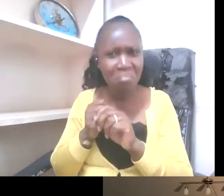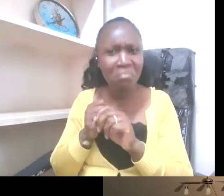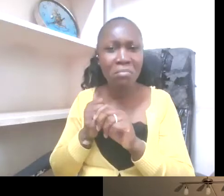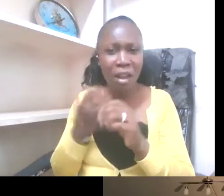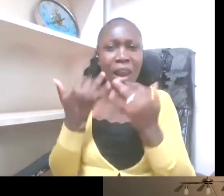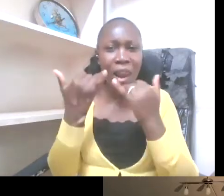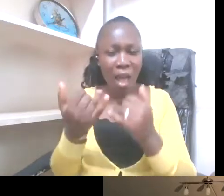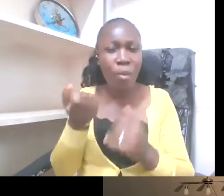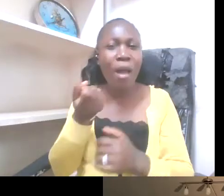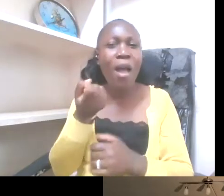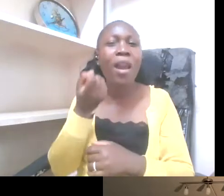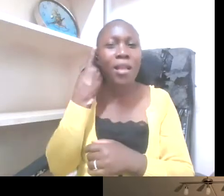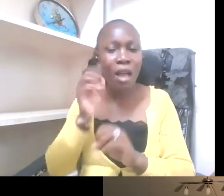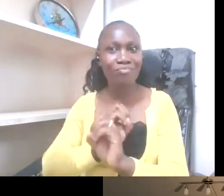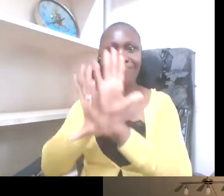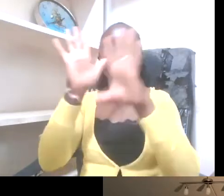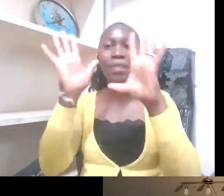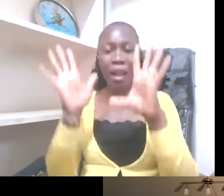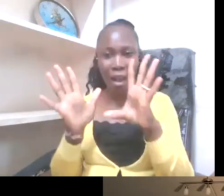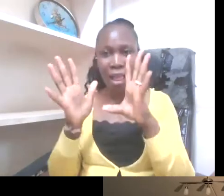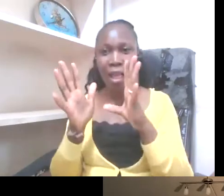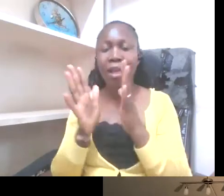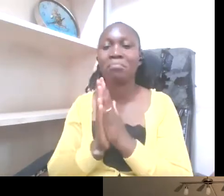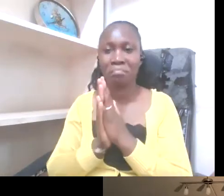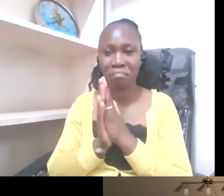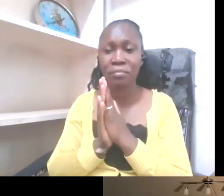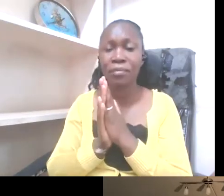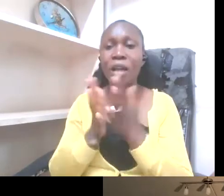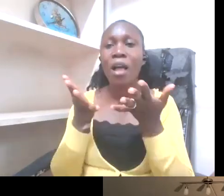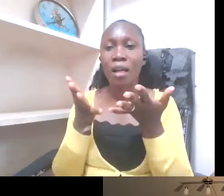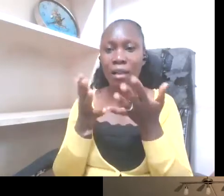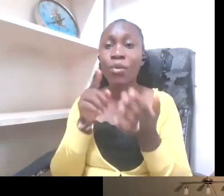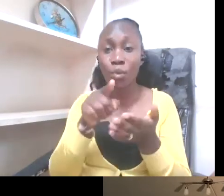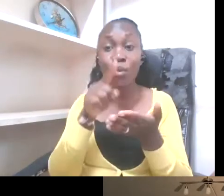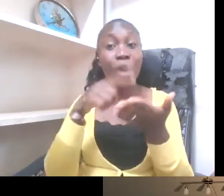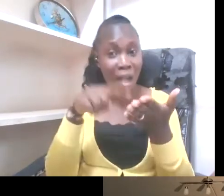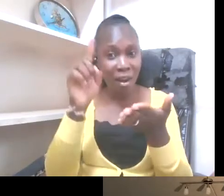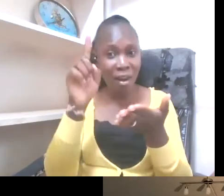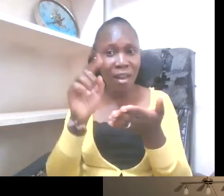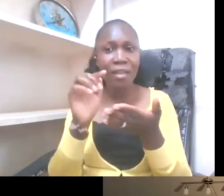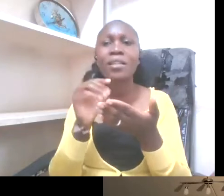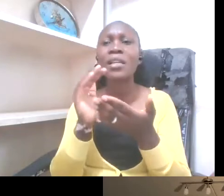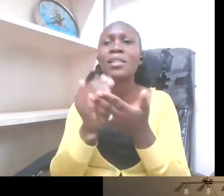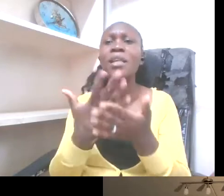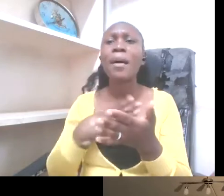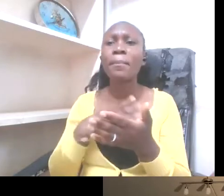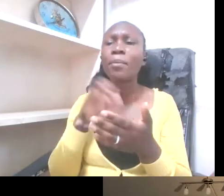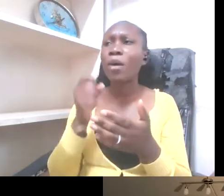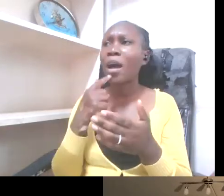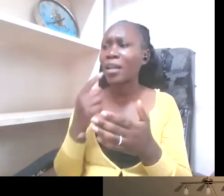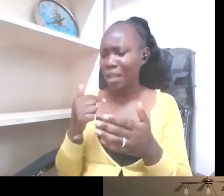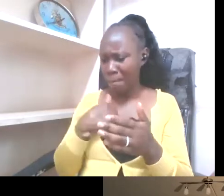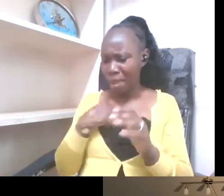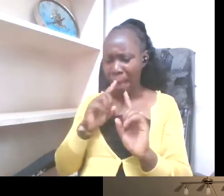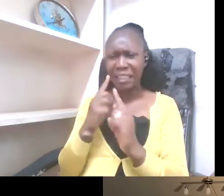this to to us. Now, you're right. Some people will prefer to say differently abled instead of